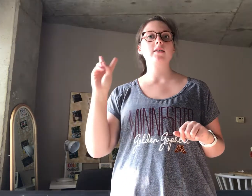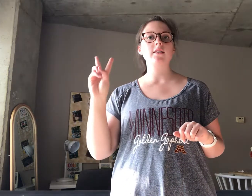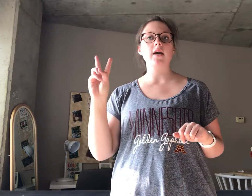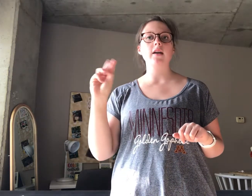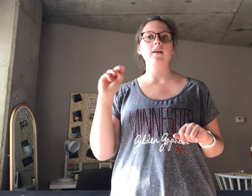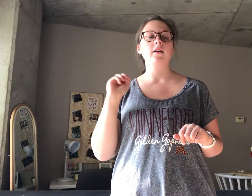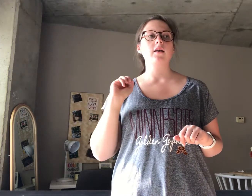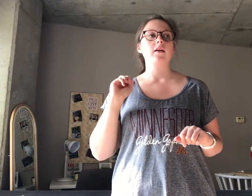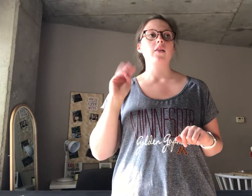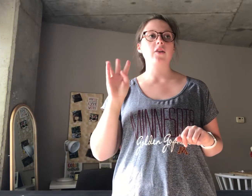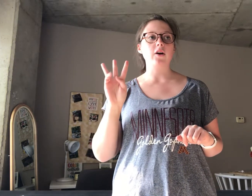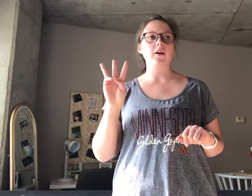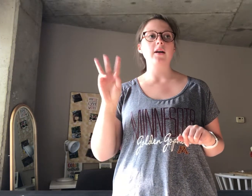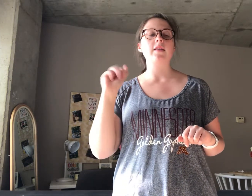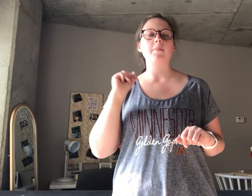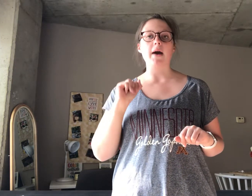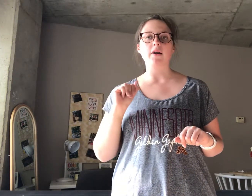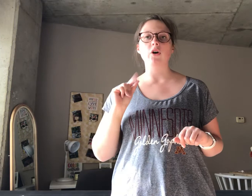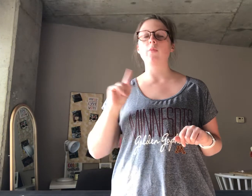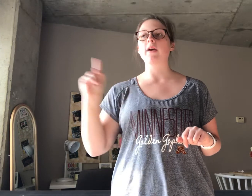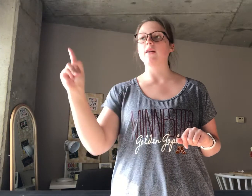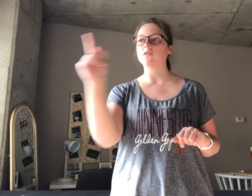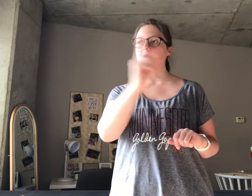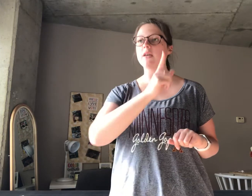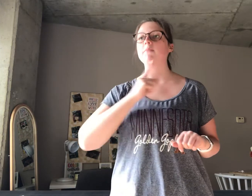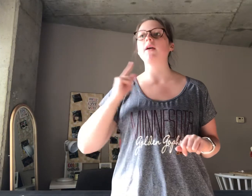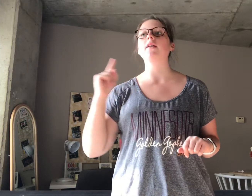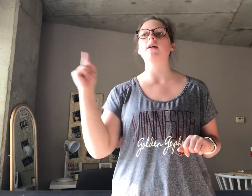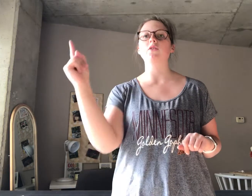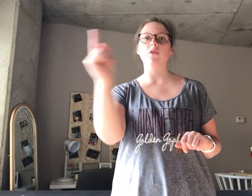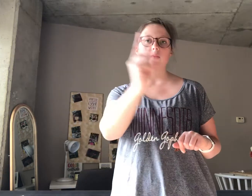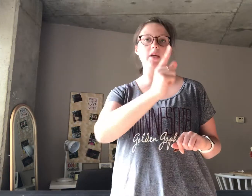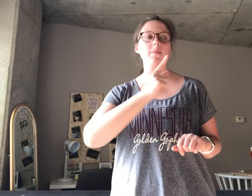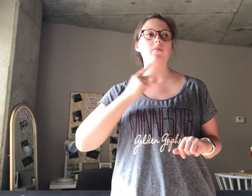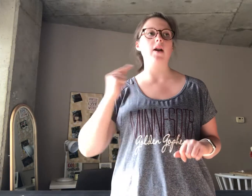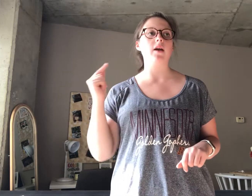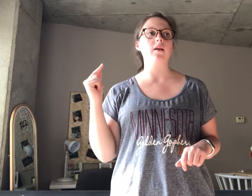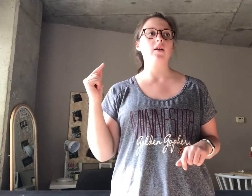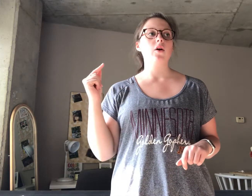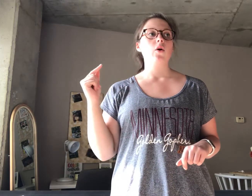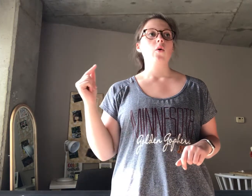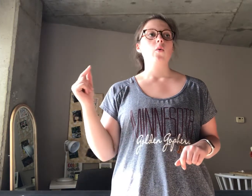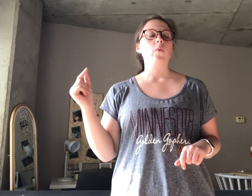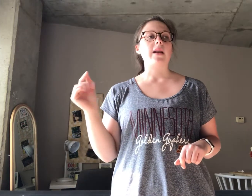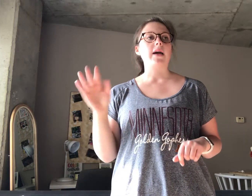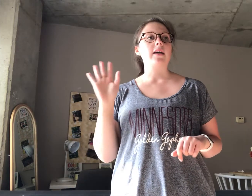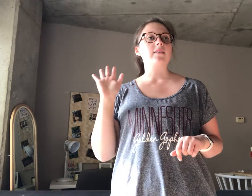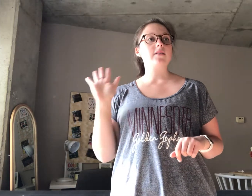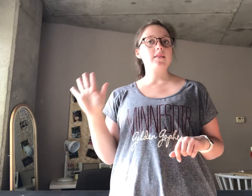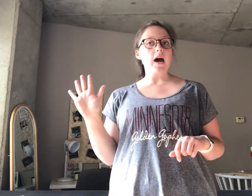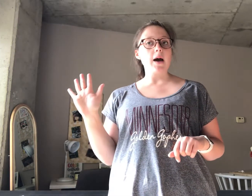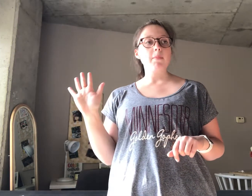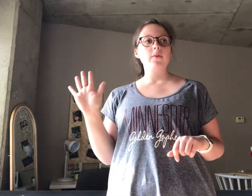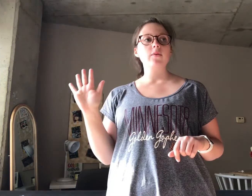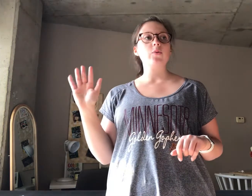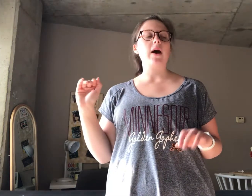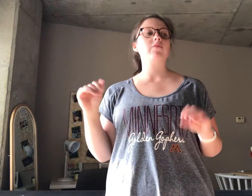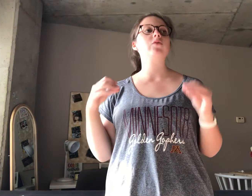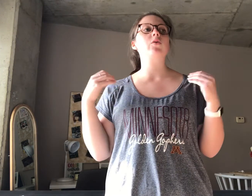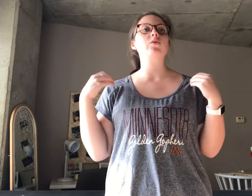second, third, and then back to home again. So we keep making that circle, we keep running. When I yell stop, you have to go to